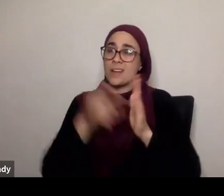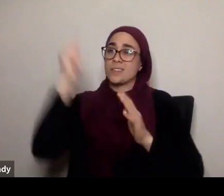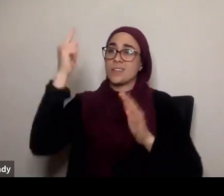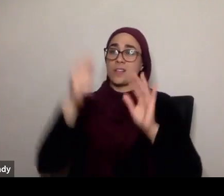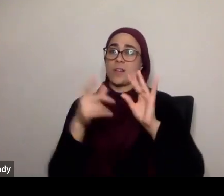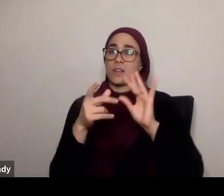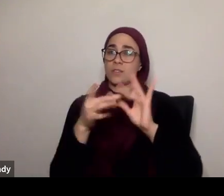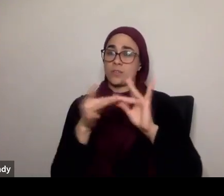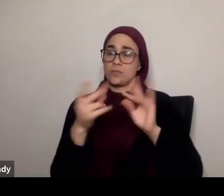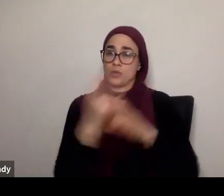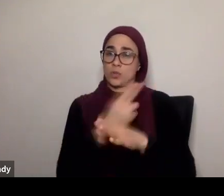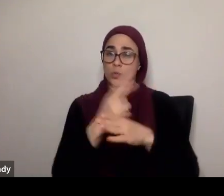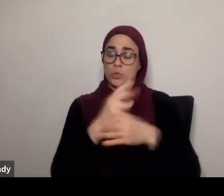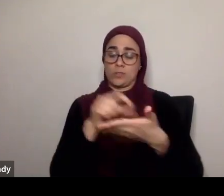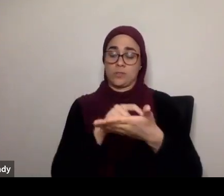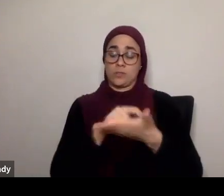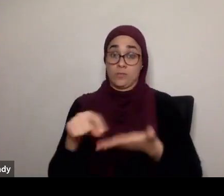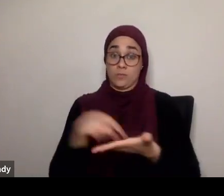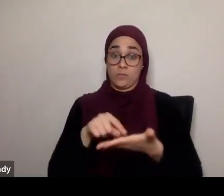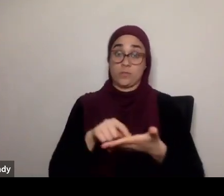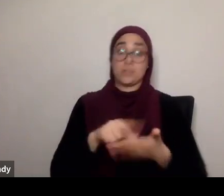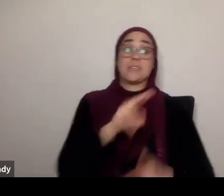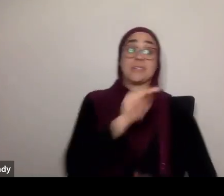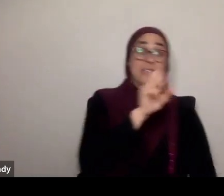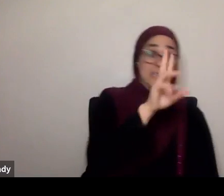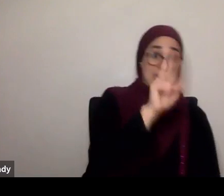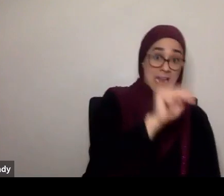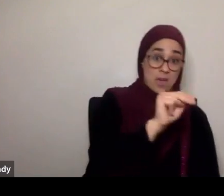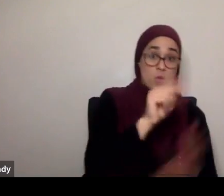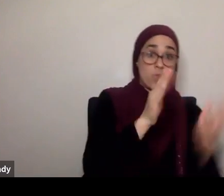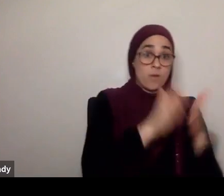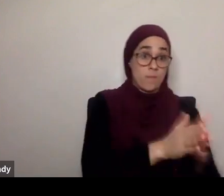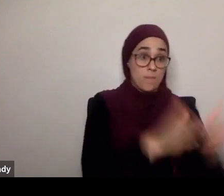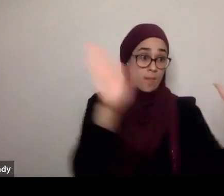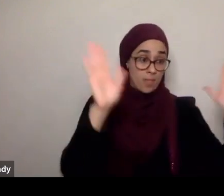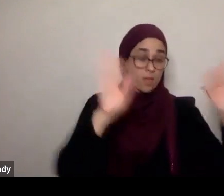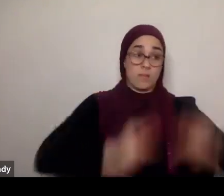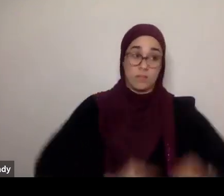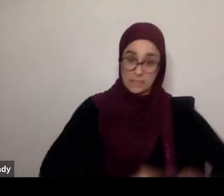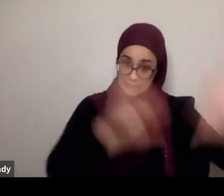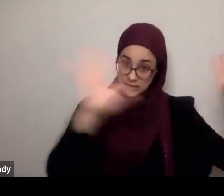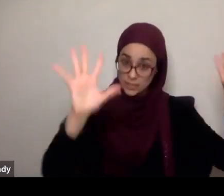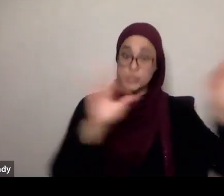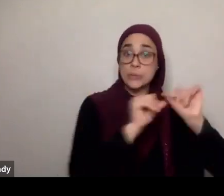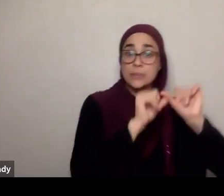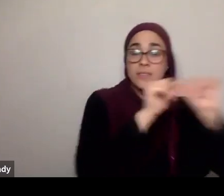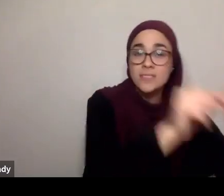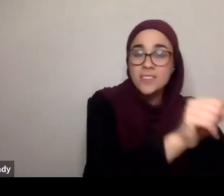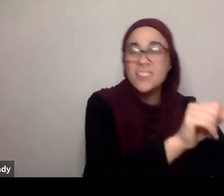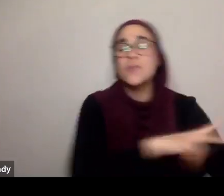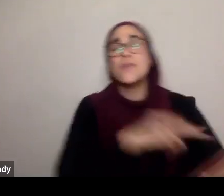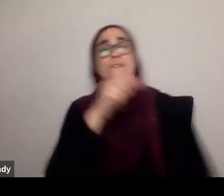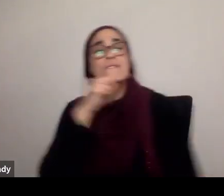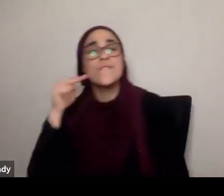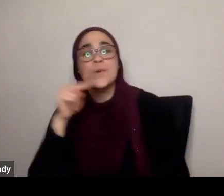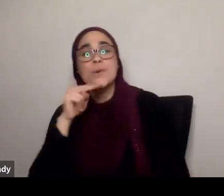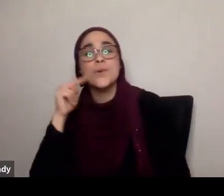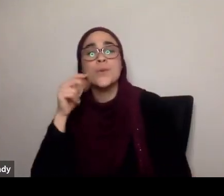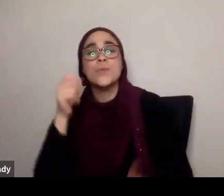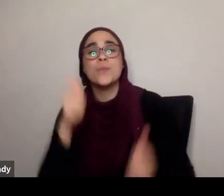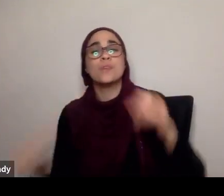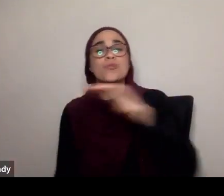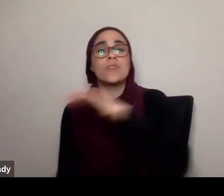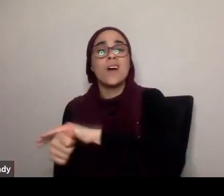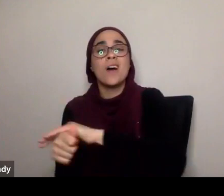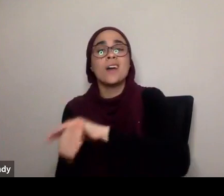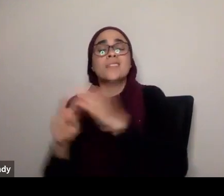so here Allah uses that, noun, for that which is public, that which is obvious, and clear, and that which hides, that